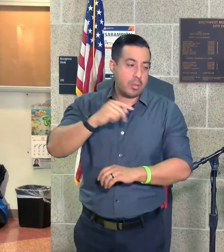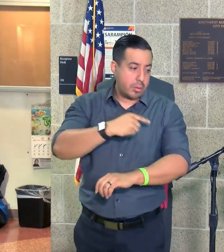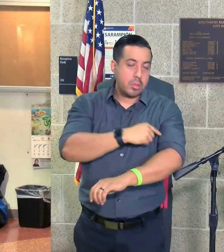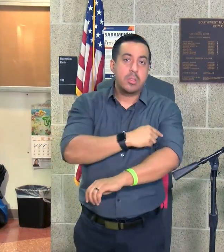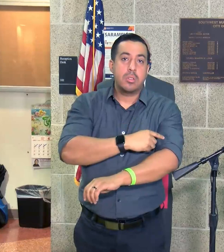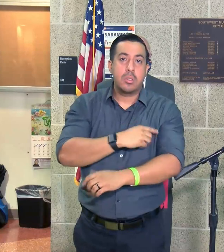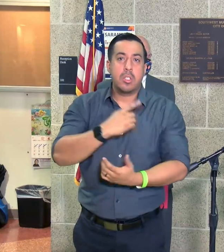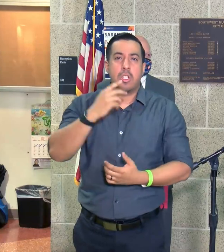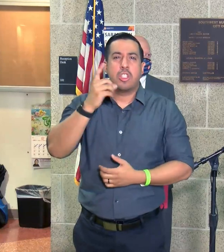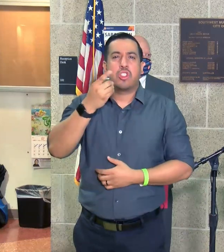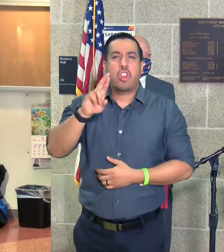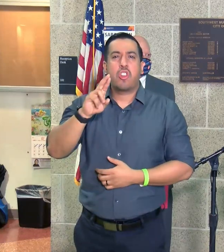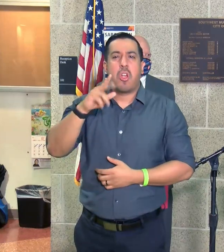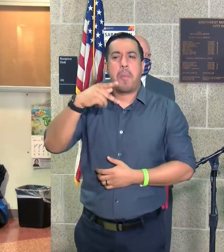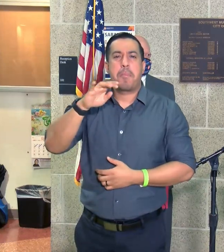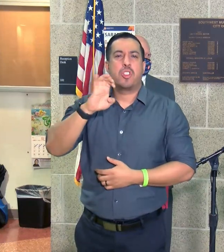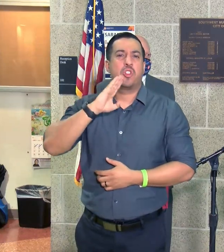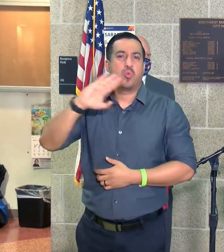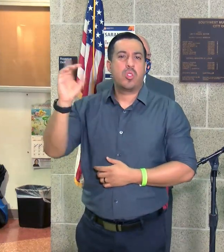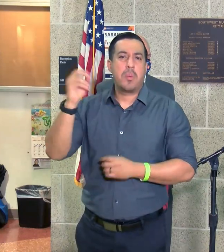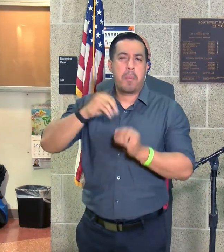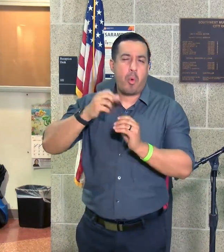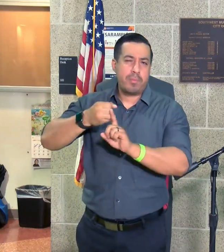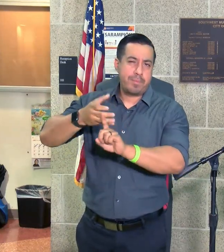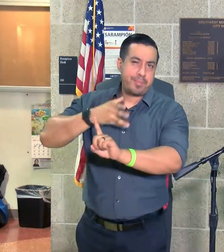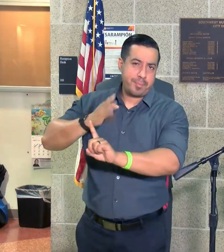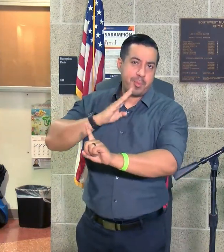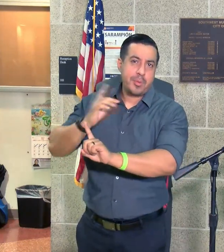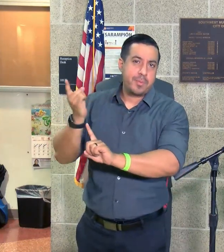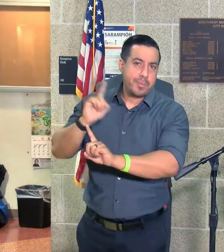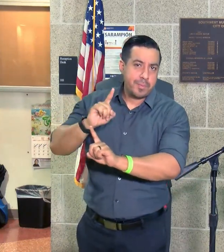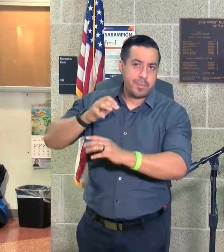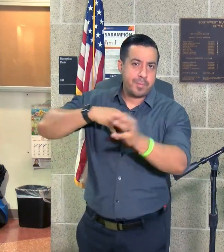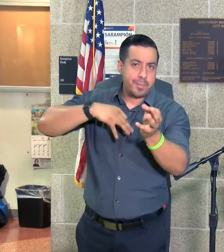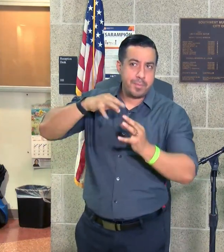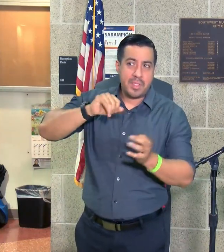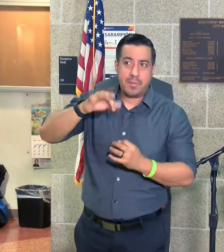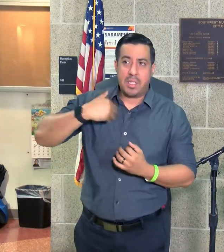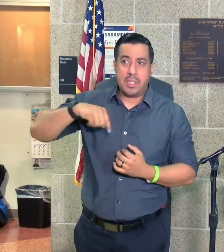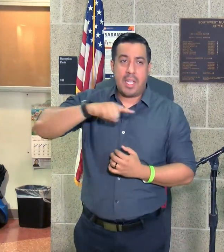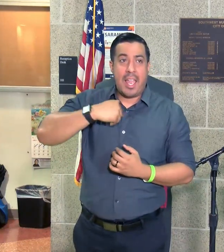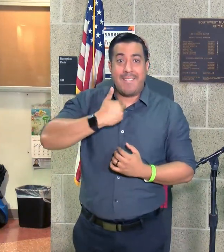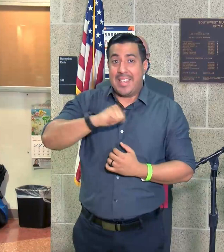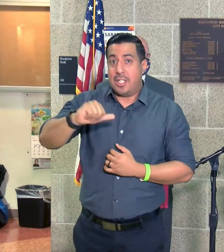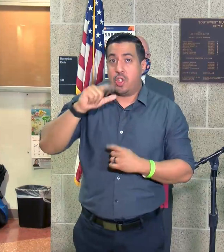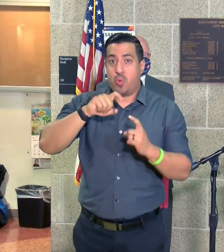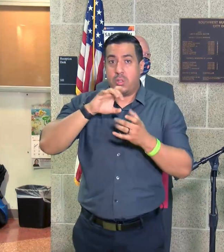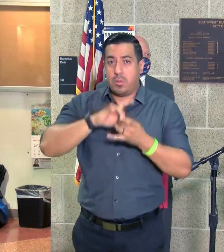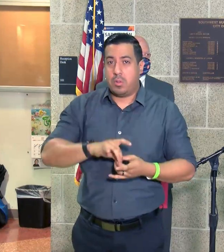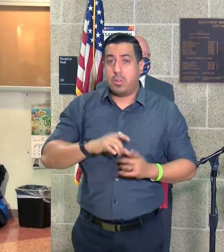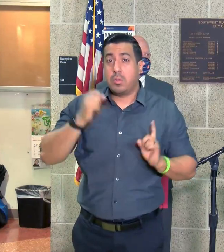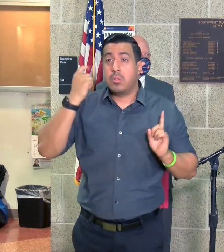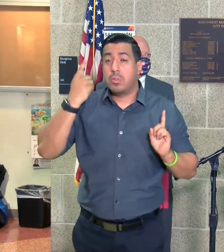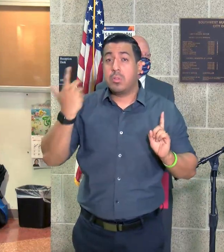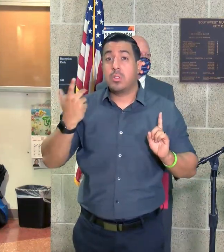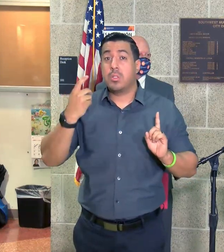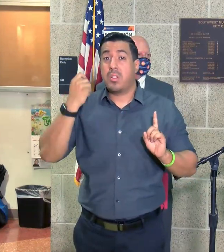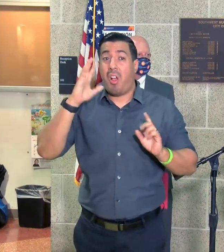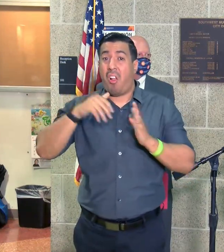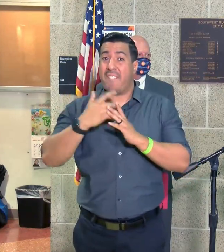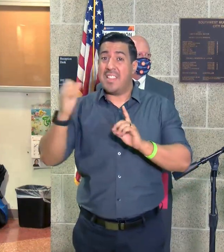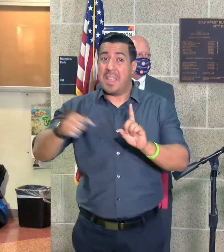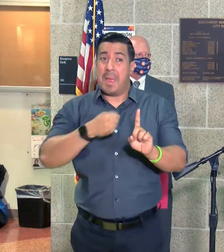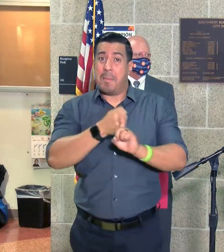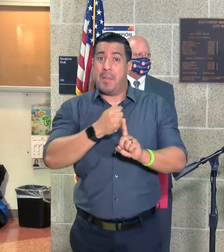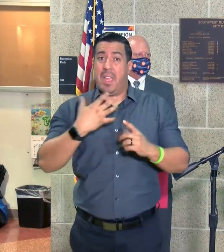Peirce who is here who can speak in more depth to that if you have any questions as I relate to it. In terms of the impact on